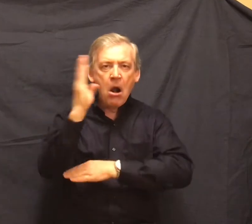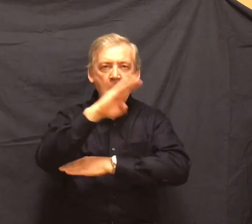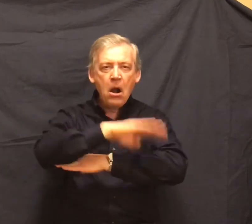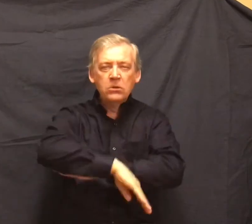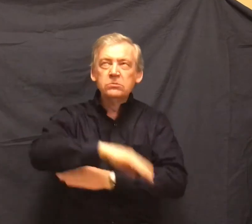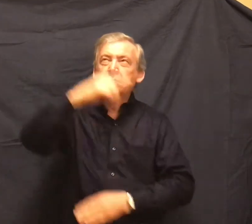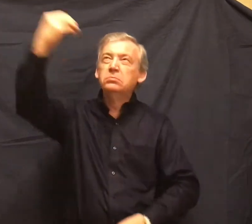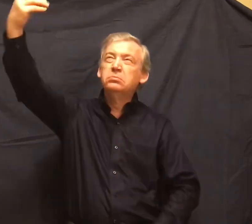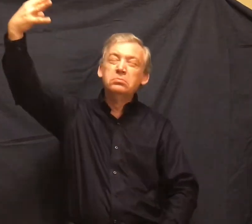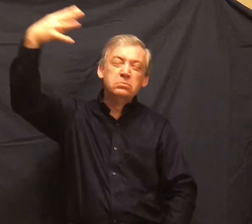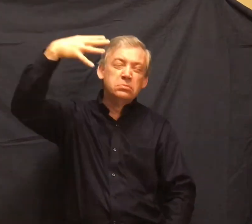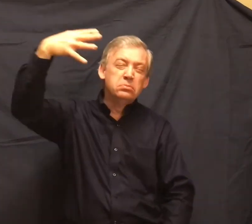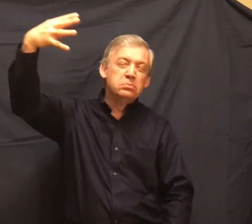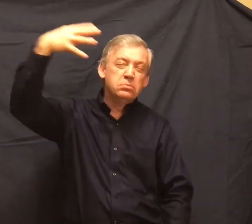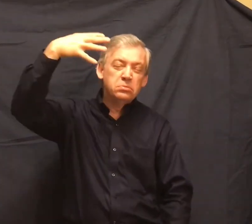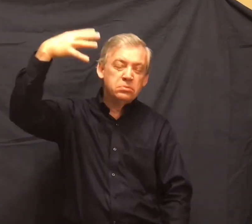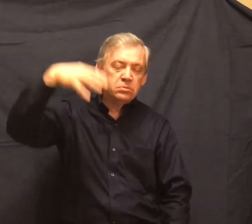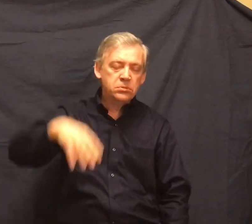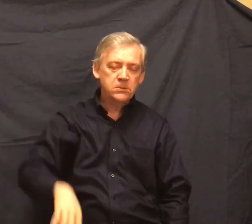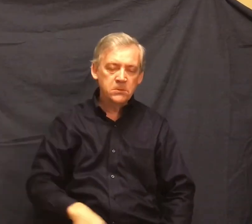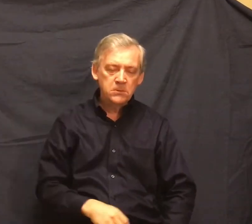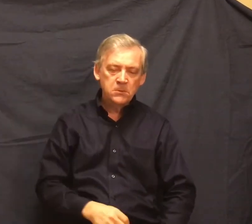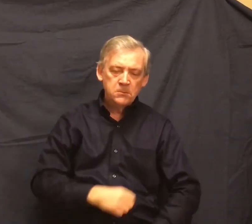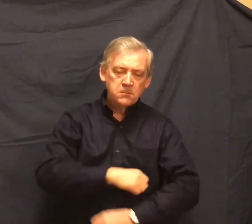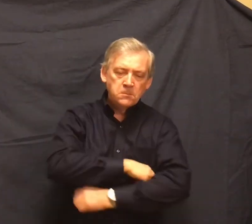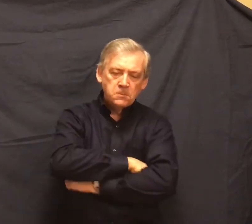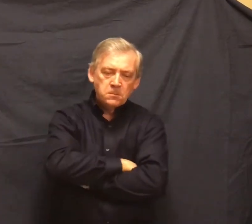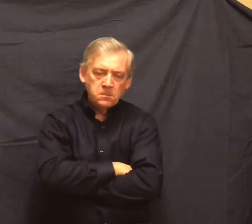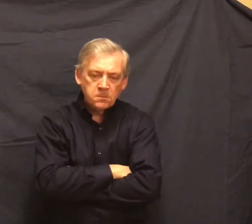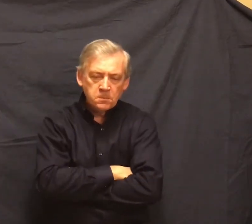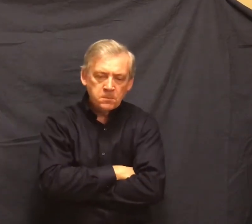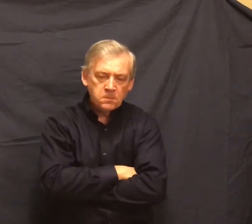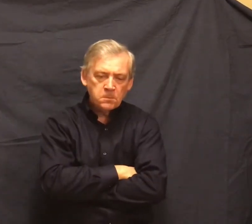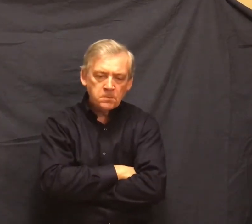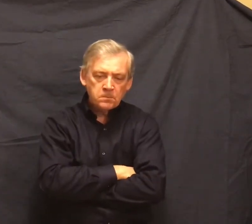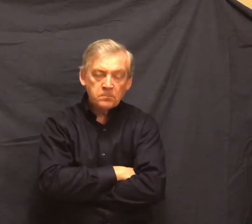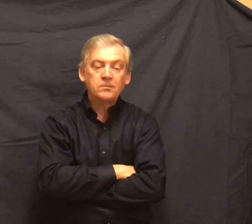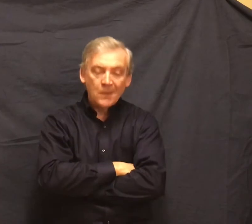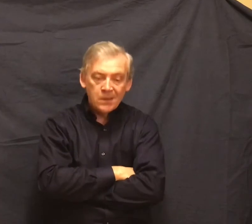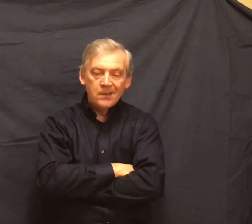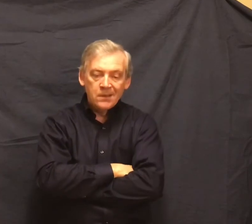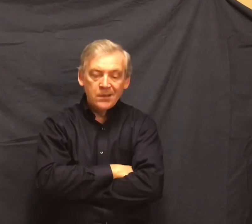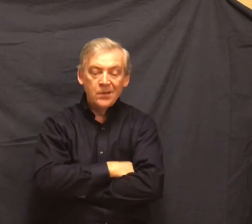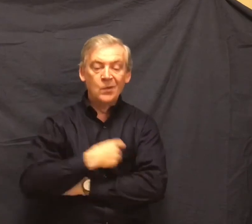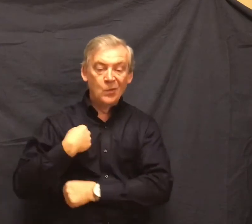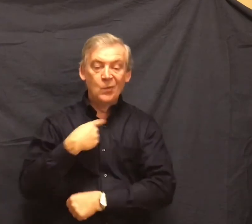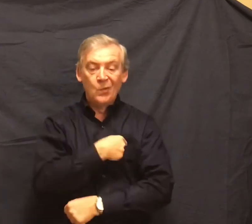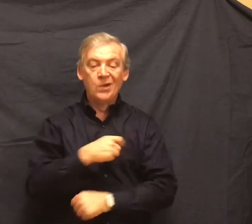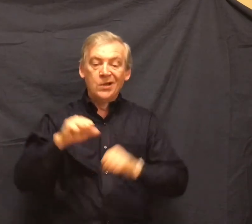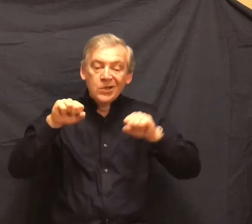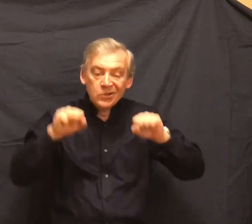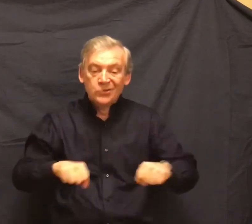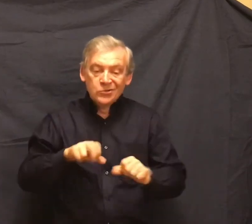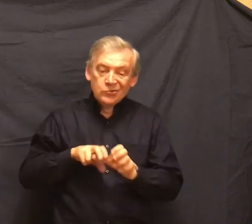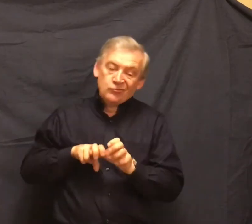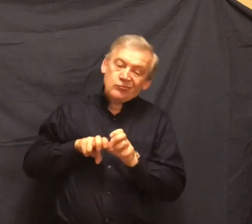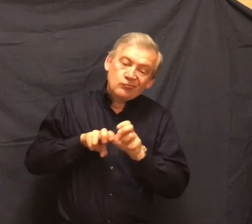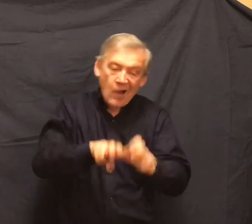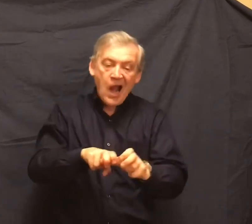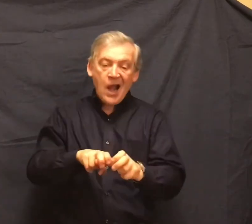He said angrily, we could just as well have rode clear to the ranch if that jerk bus driver knew what he was talking about.